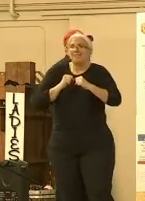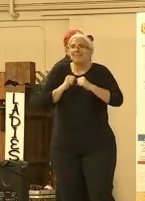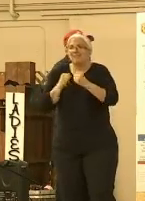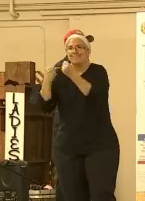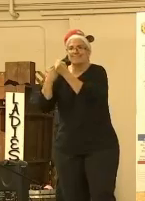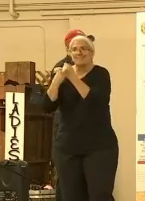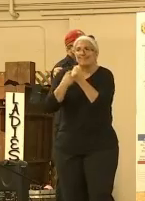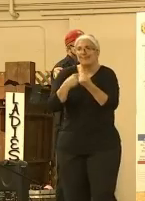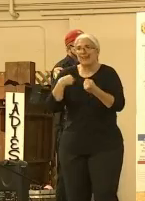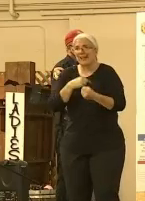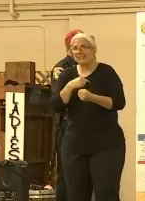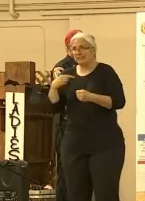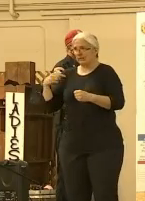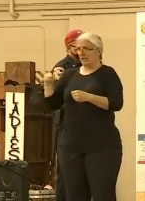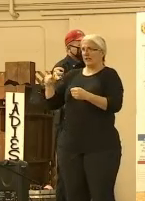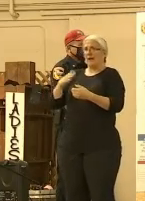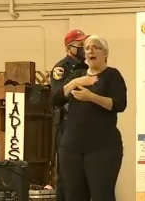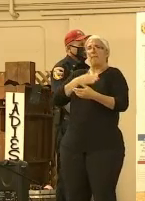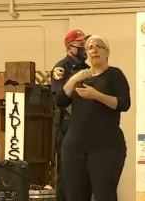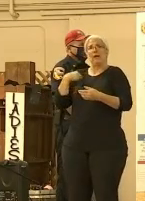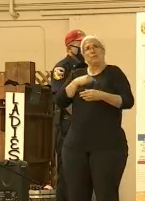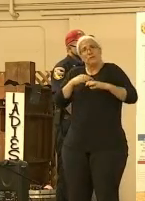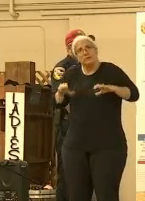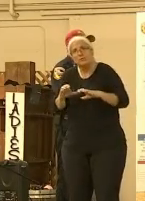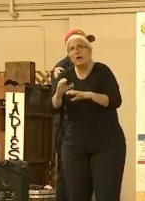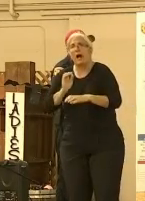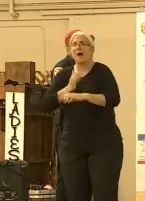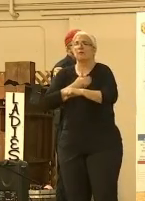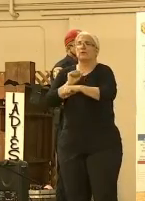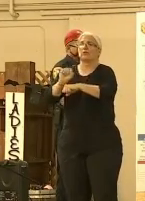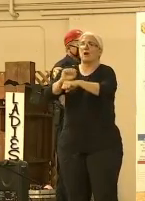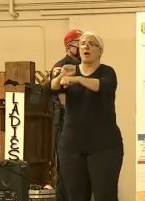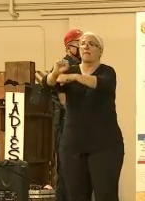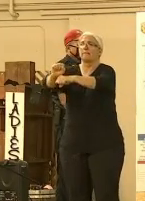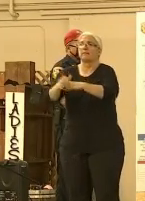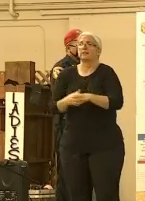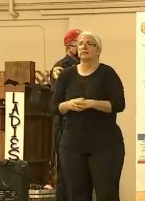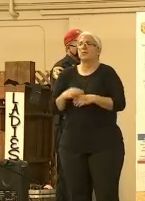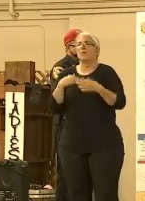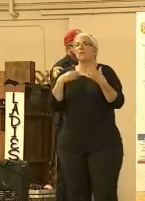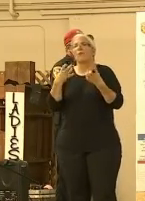to do the work that they're doing. So that, I wanted to share that all with you.